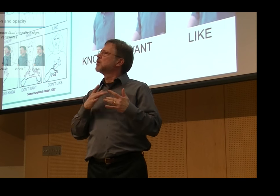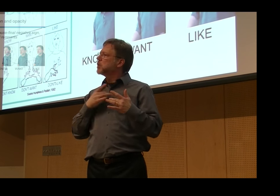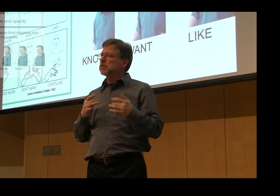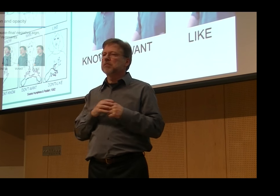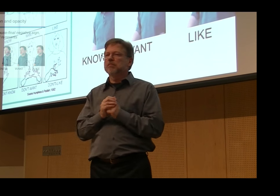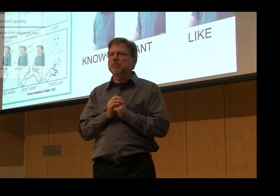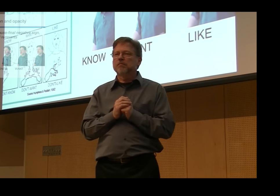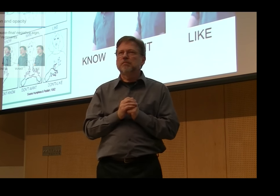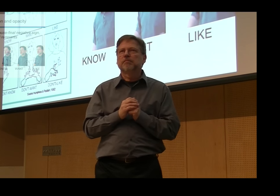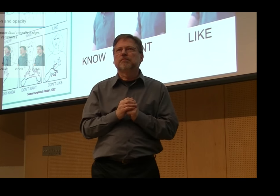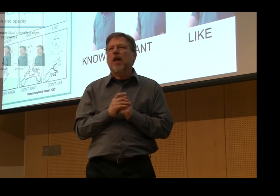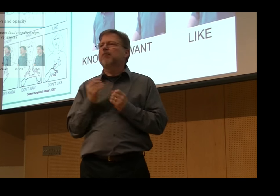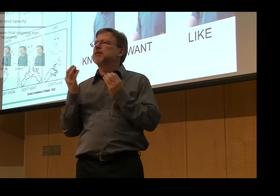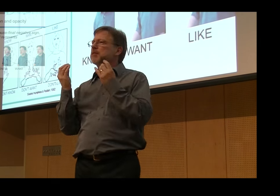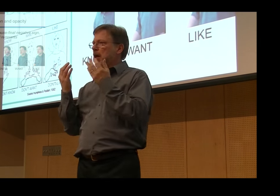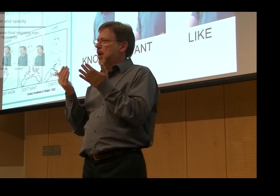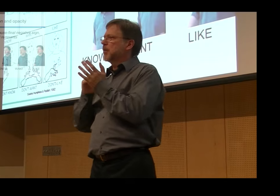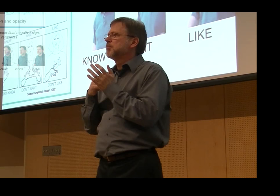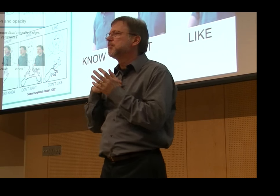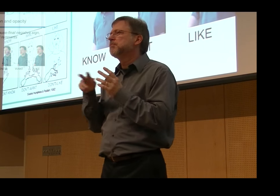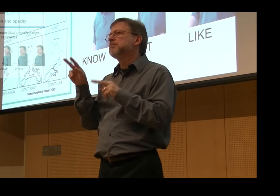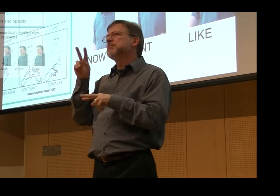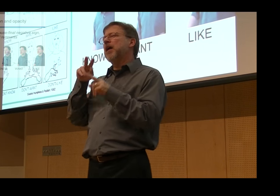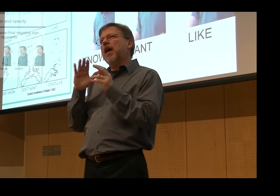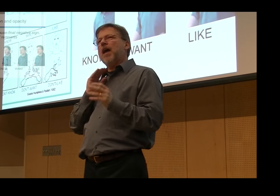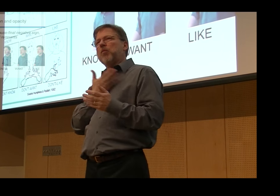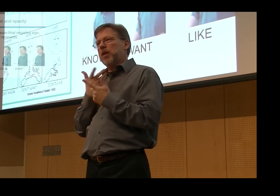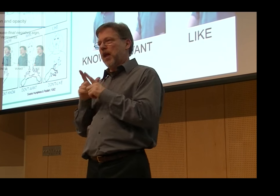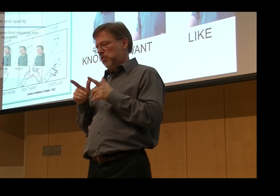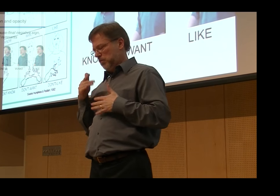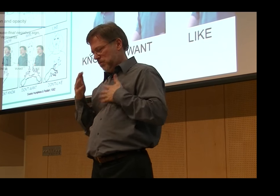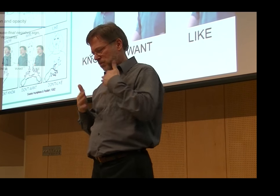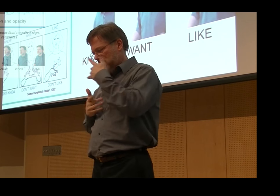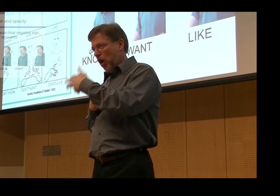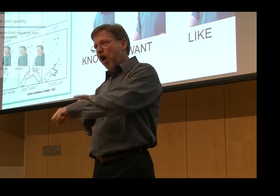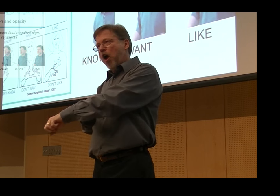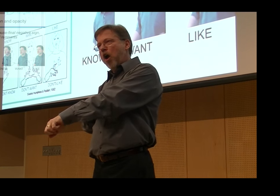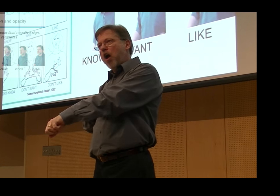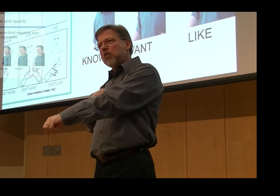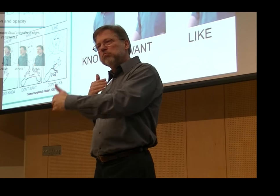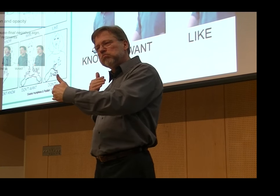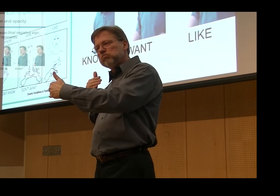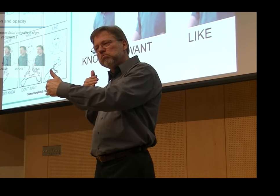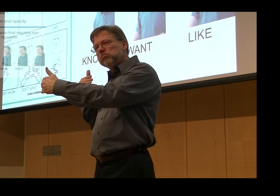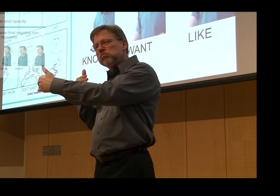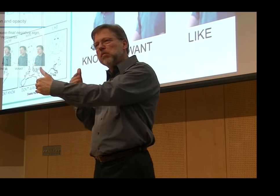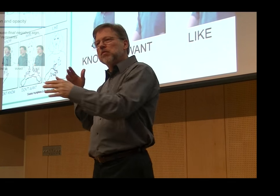want to, if we want to use don't, a two-segment form today, we'll use not know. And